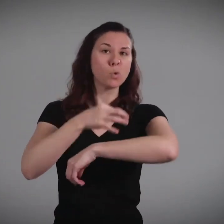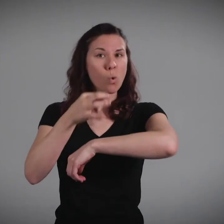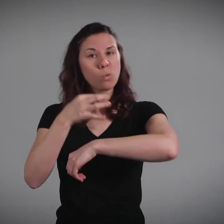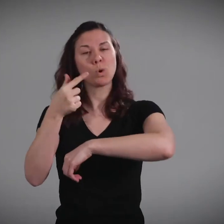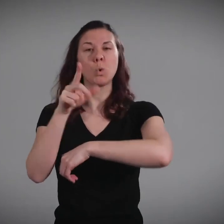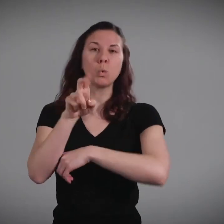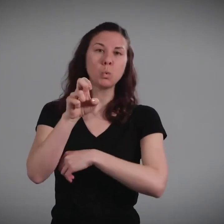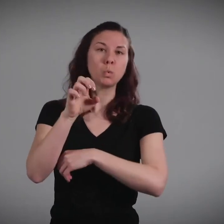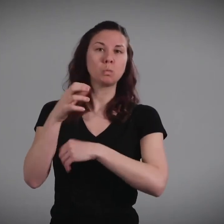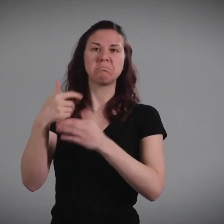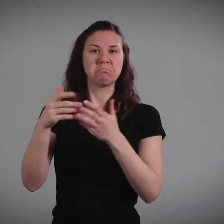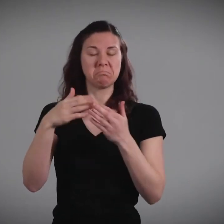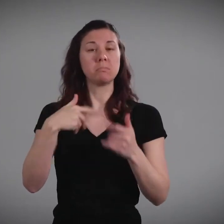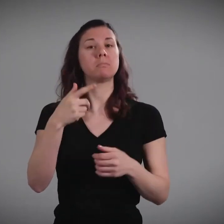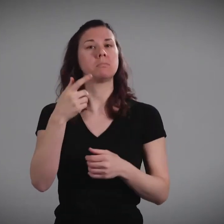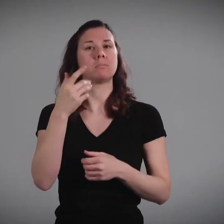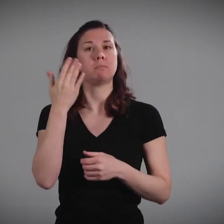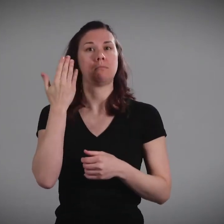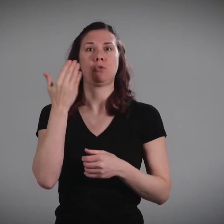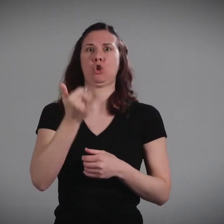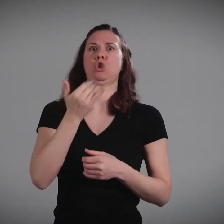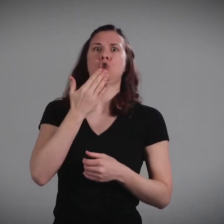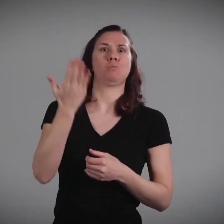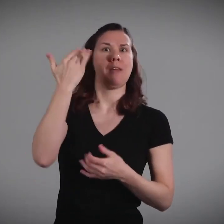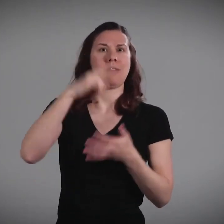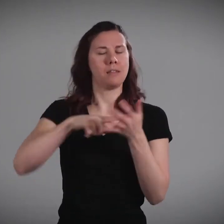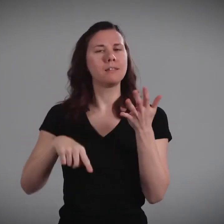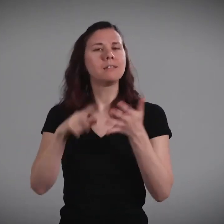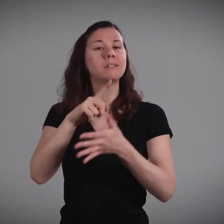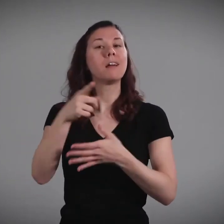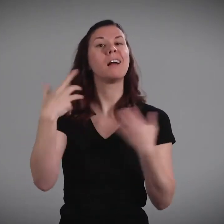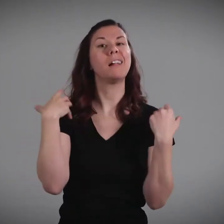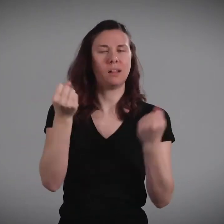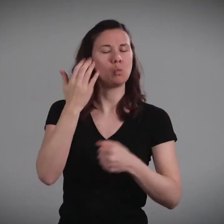it will heal better and will have less opportunity for infection to begin.